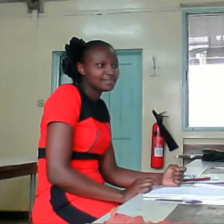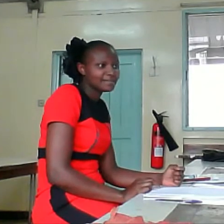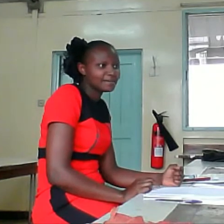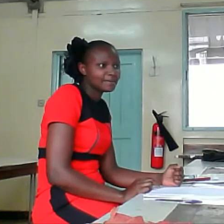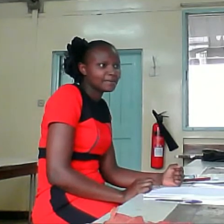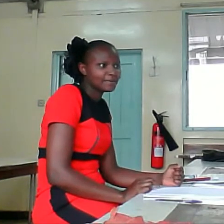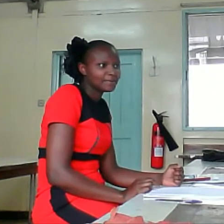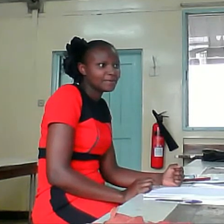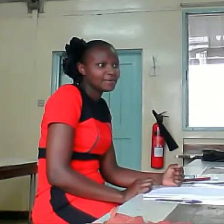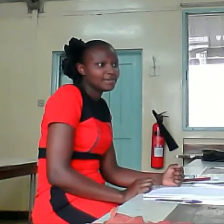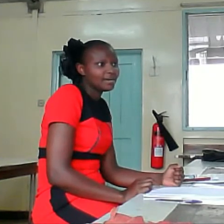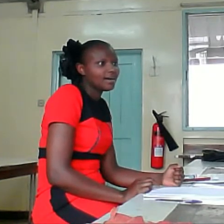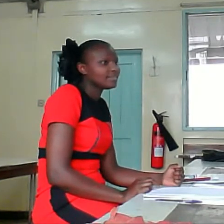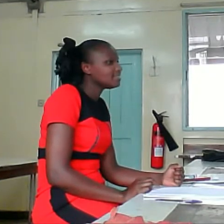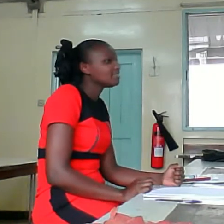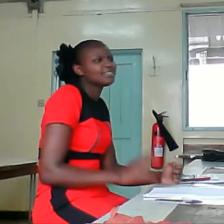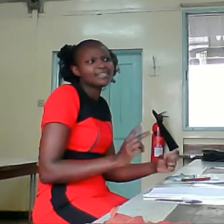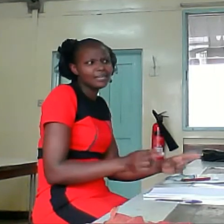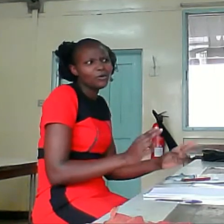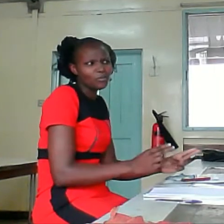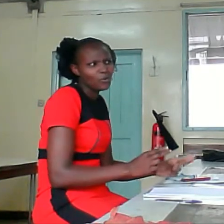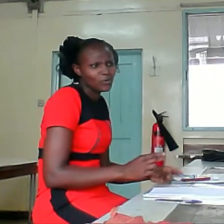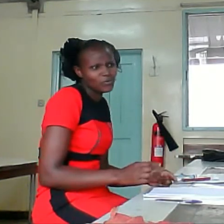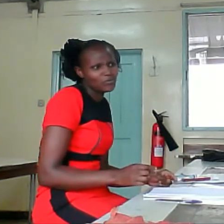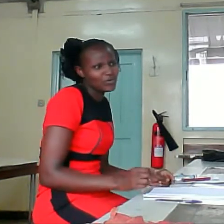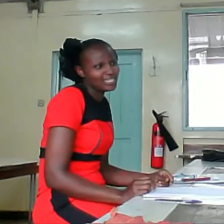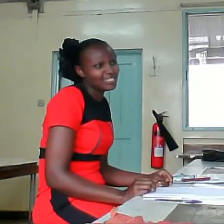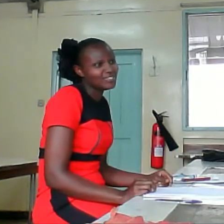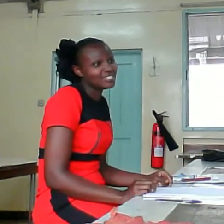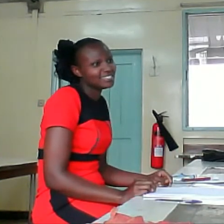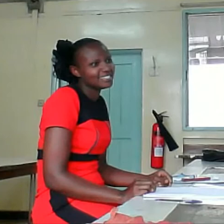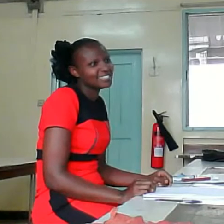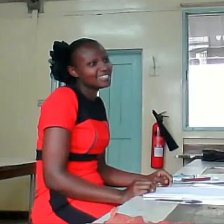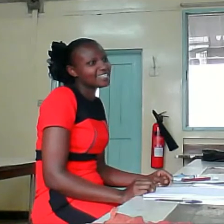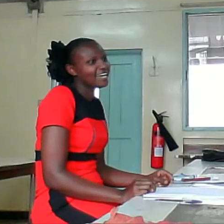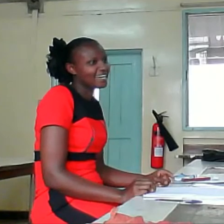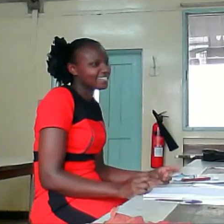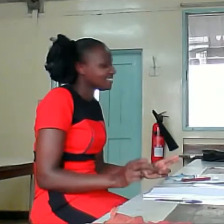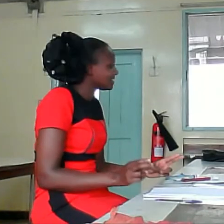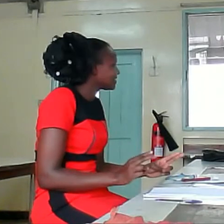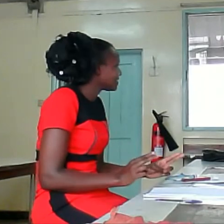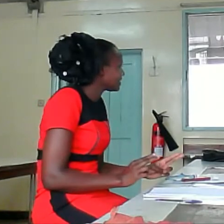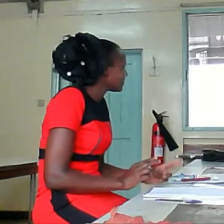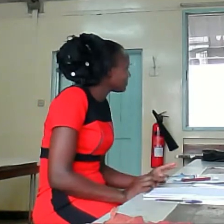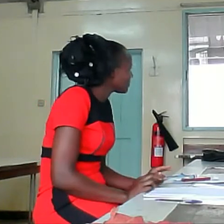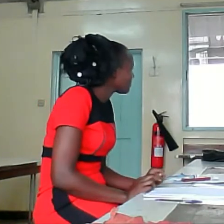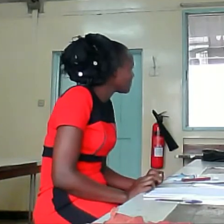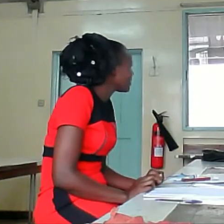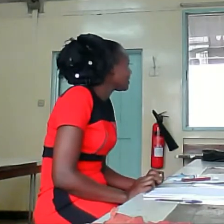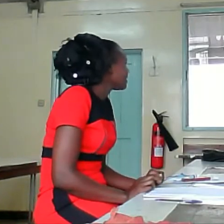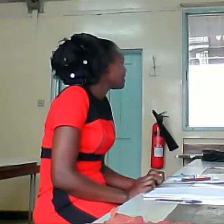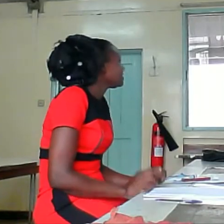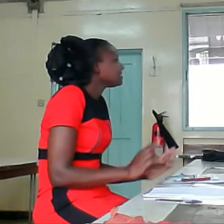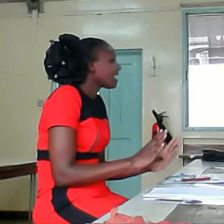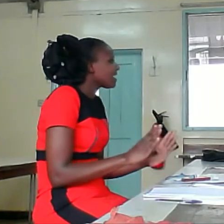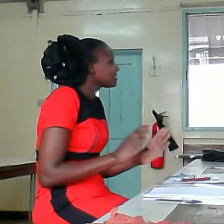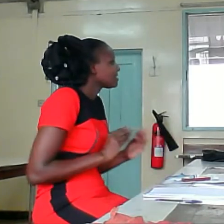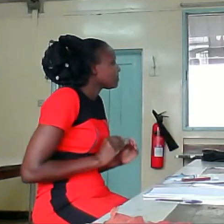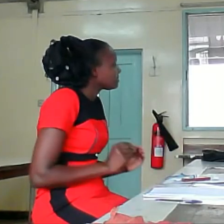Common monange. Is the normal. Normal. Yeah. Normal. Is the normal.